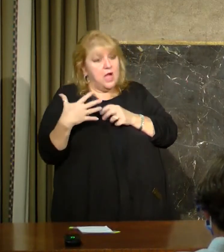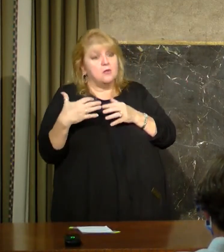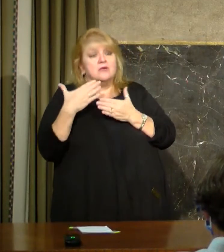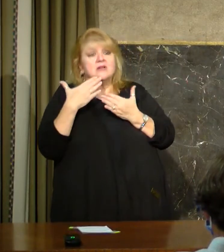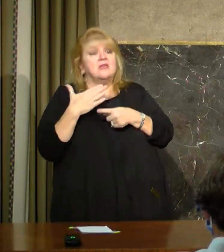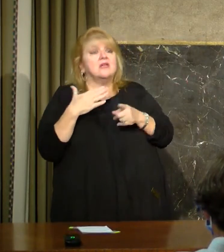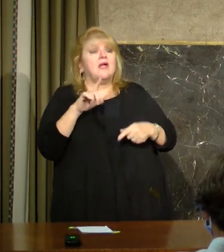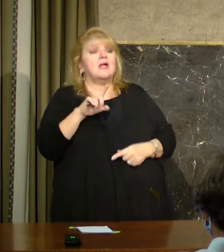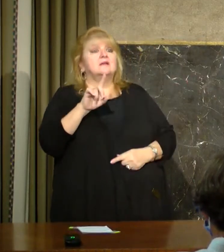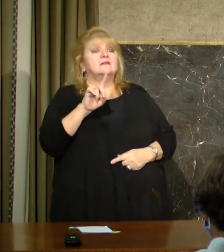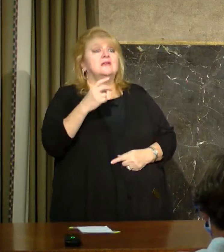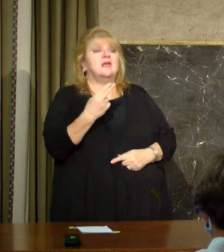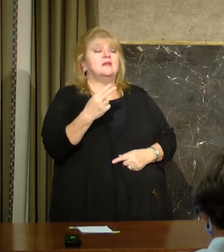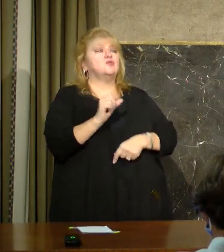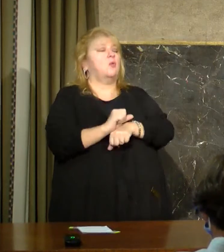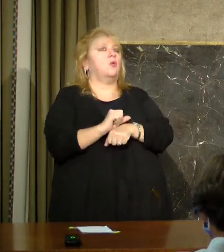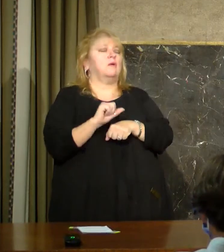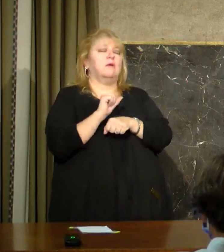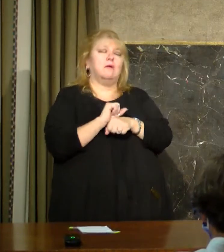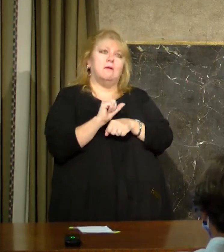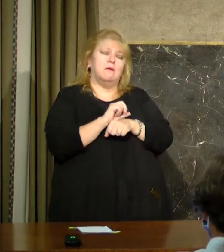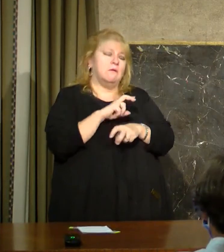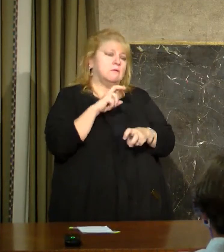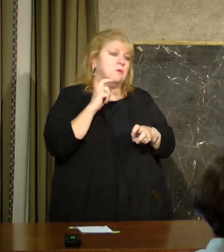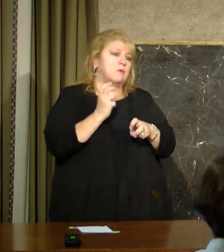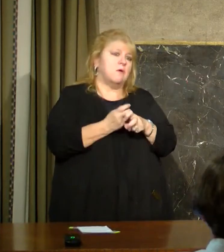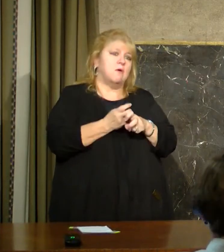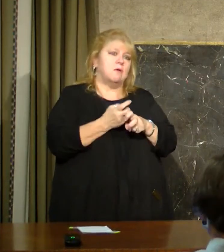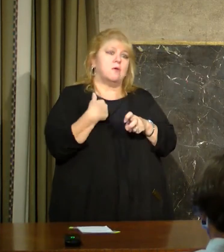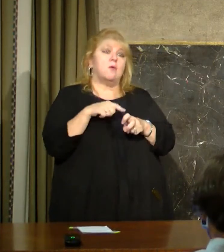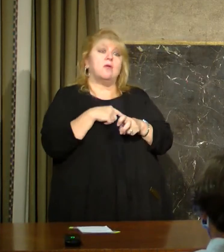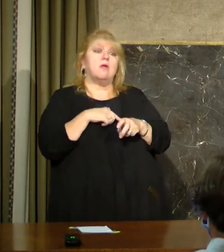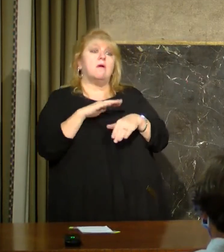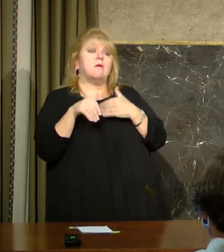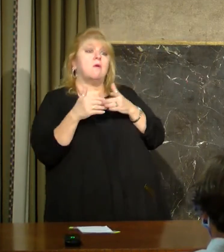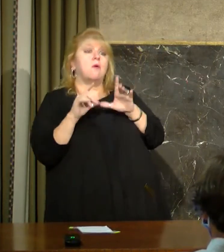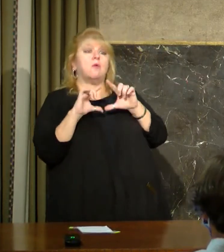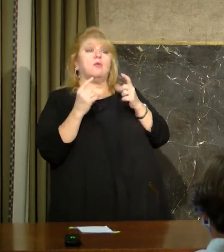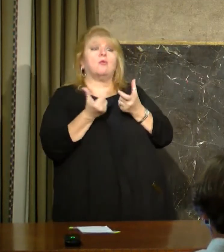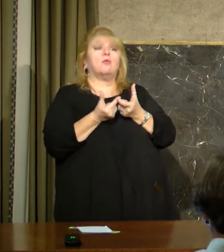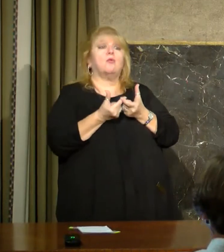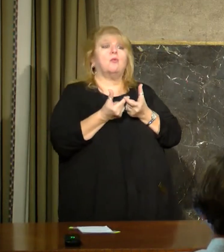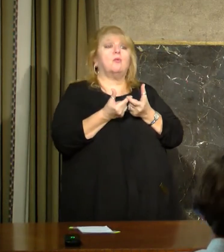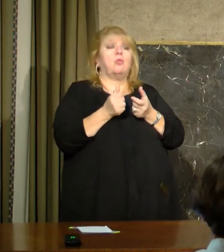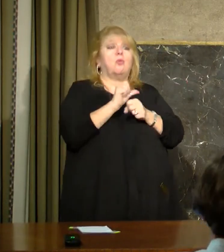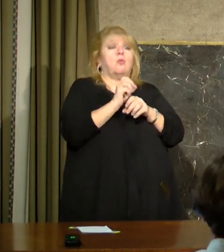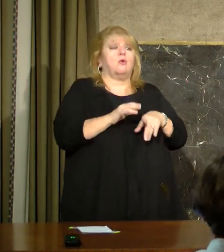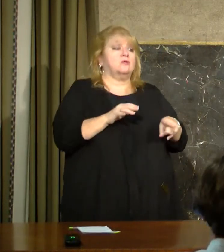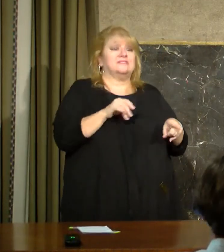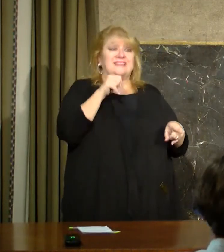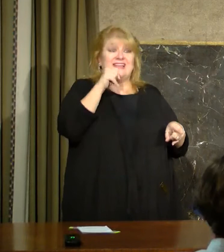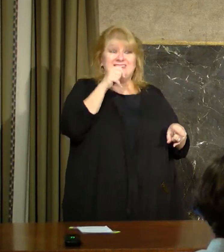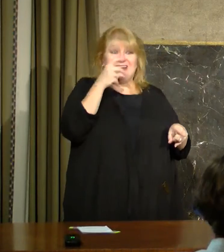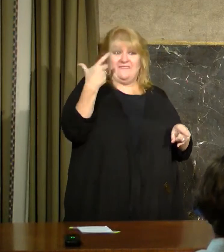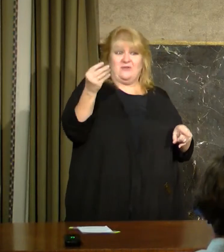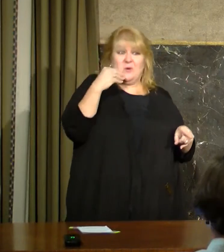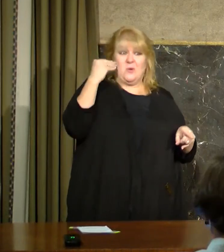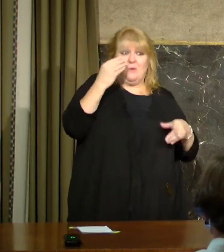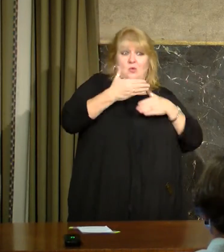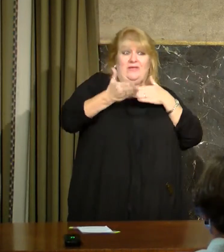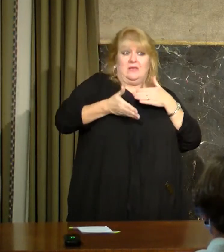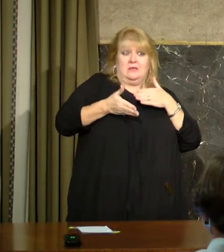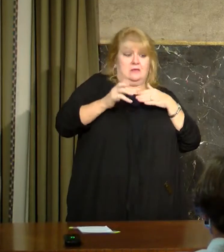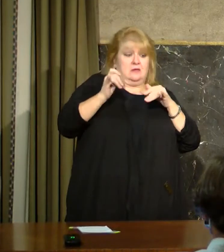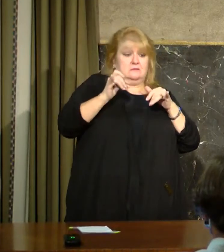are working so hard. We had an entire group of workers who didn't go home this past